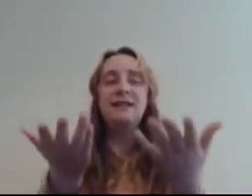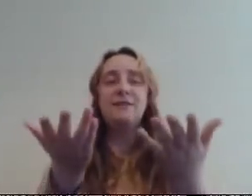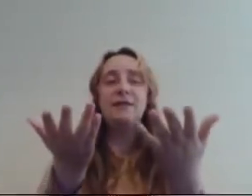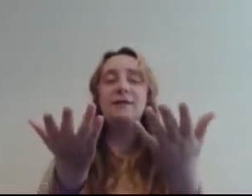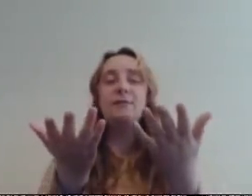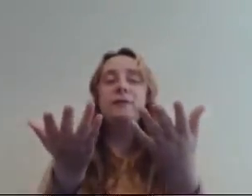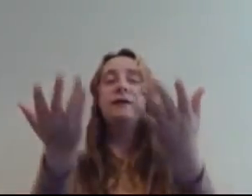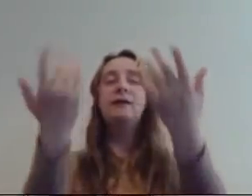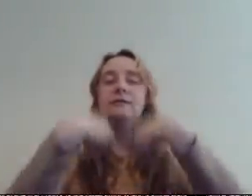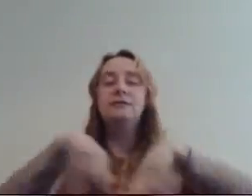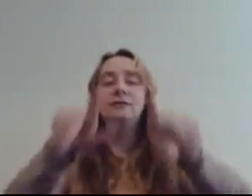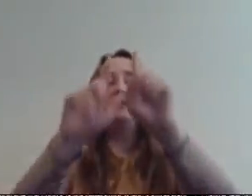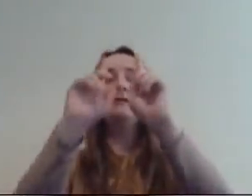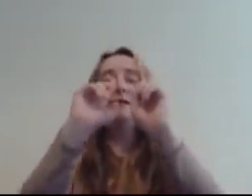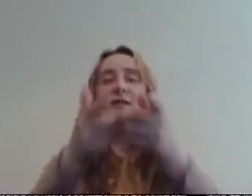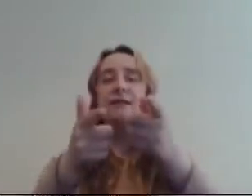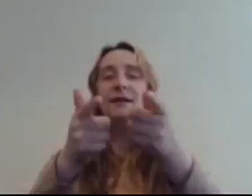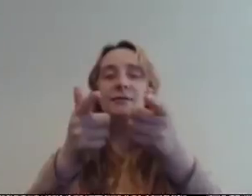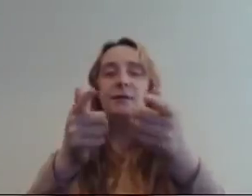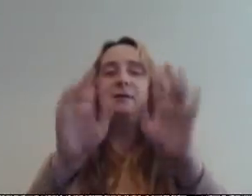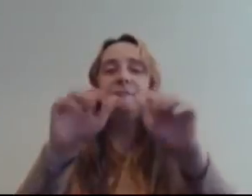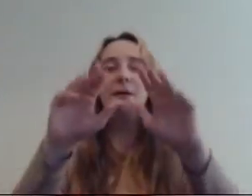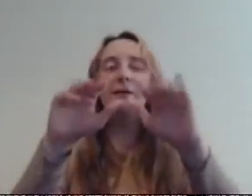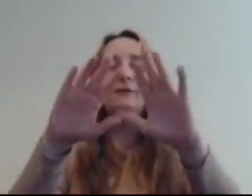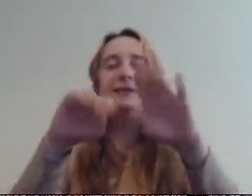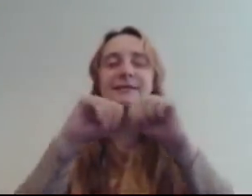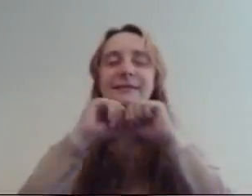safe at there everyone i'll see you then the next one bye lovelies